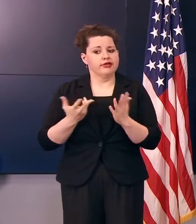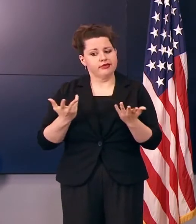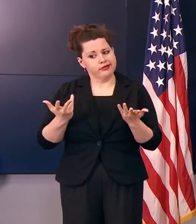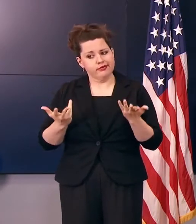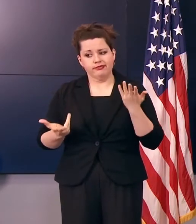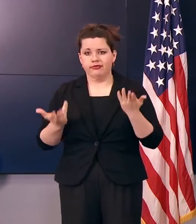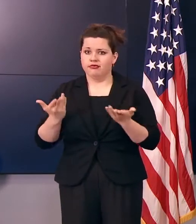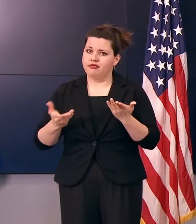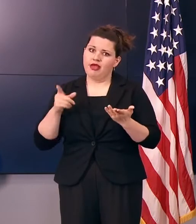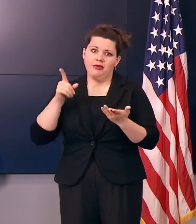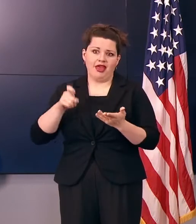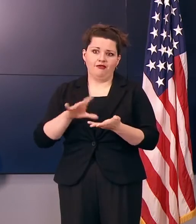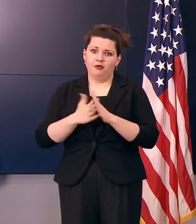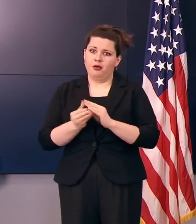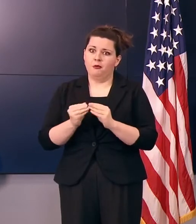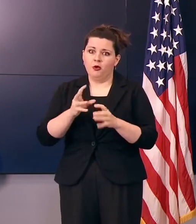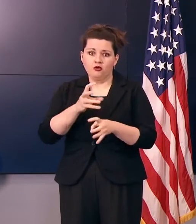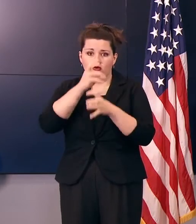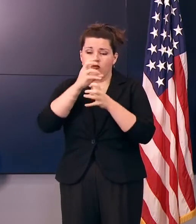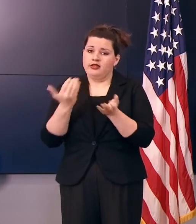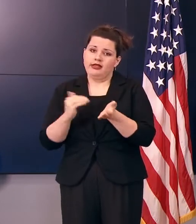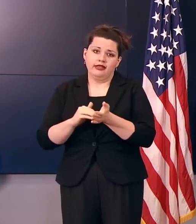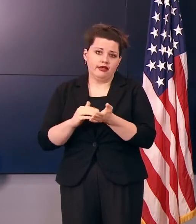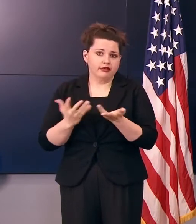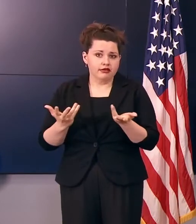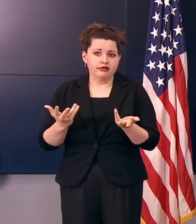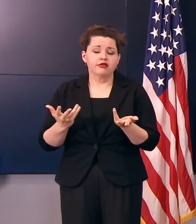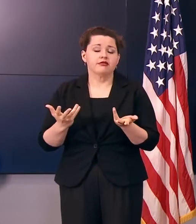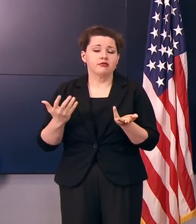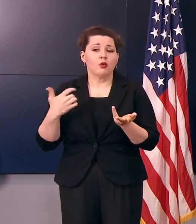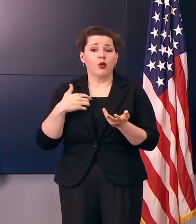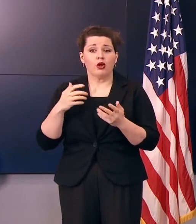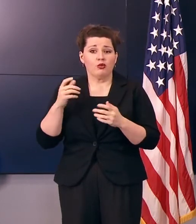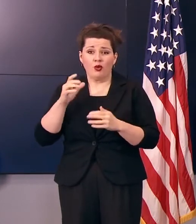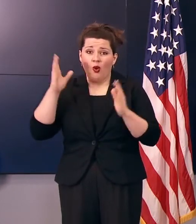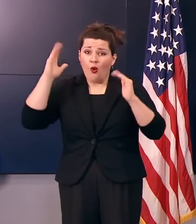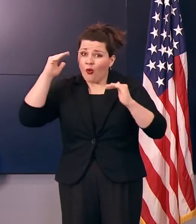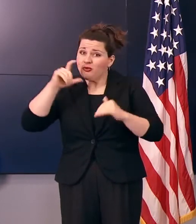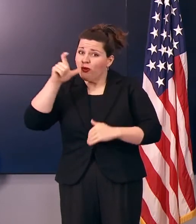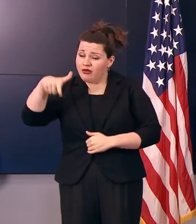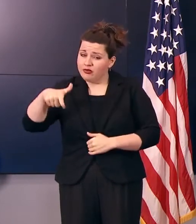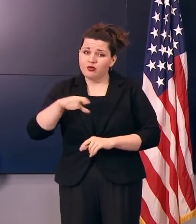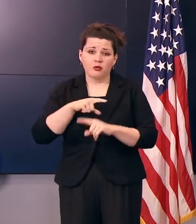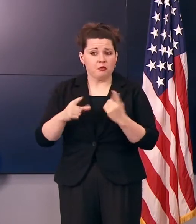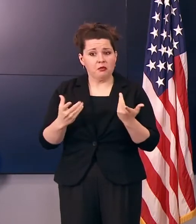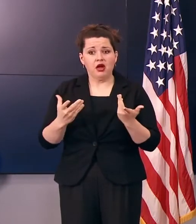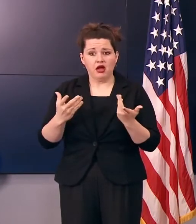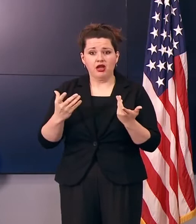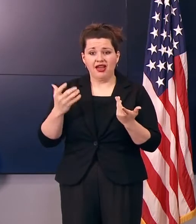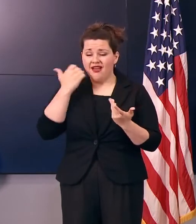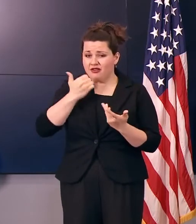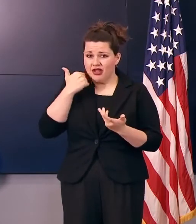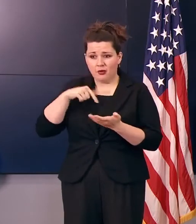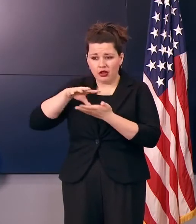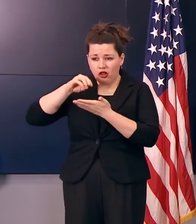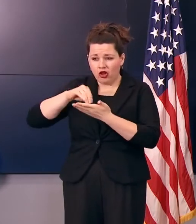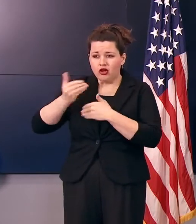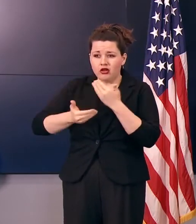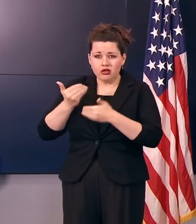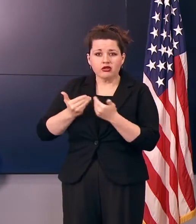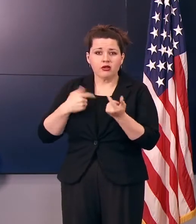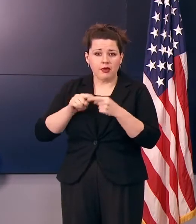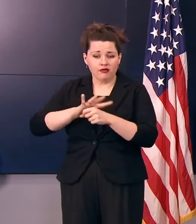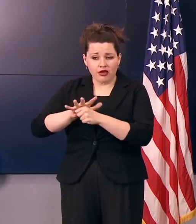a look at maybe dialing back some of those things too. That's, we're hoping that we don't have to go there, but, you we learn every day about this